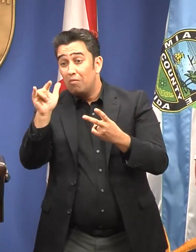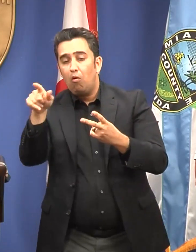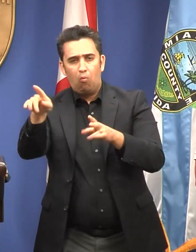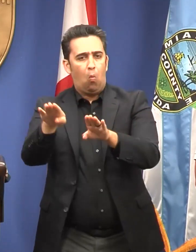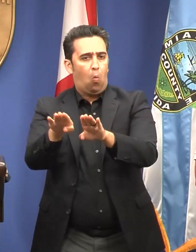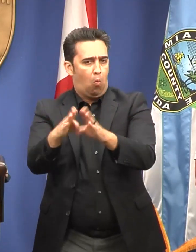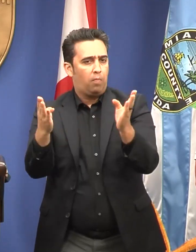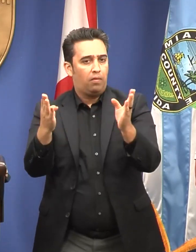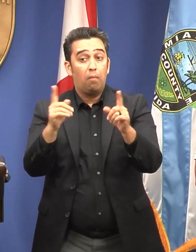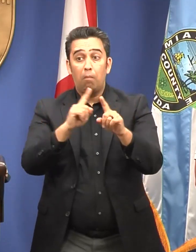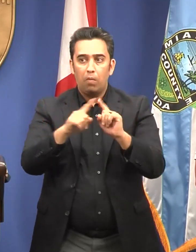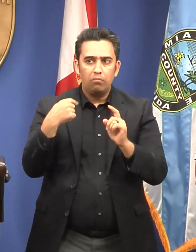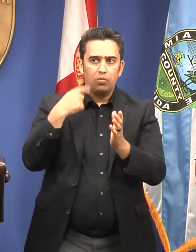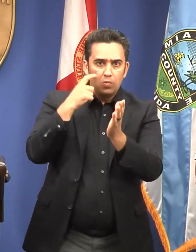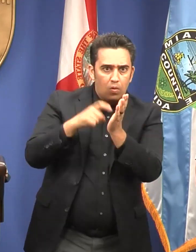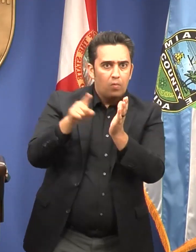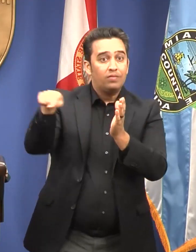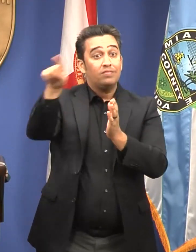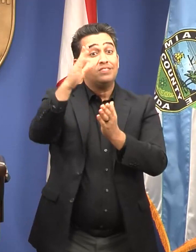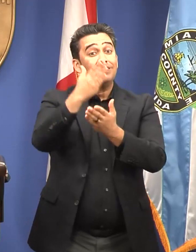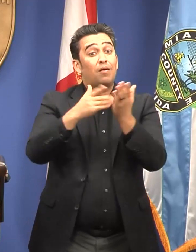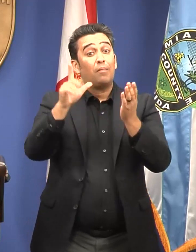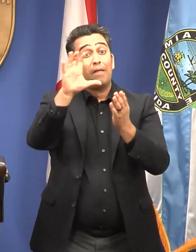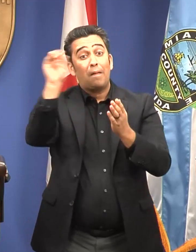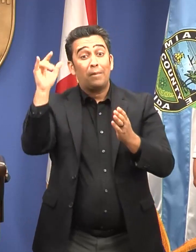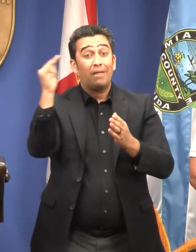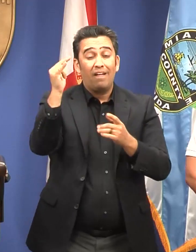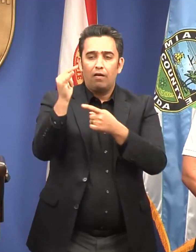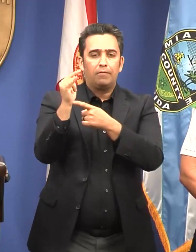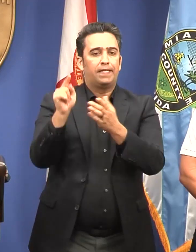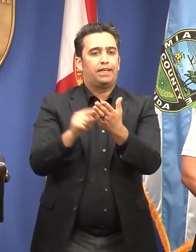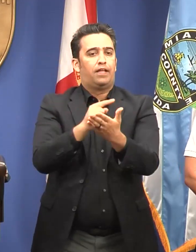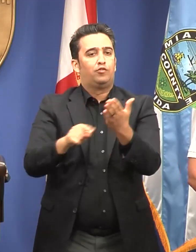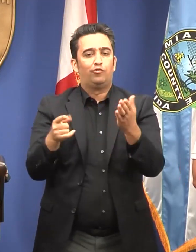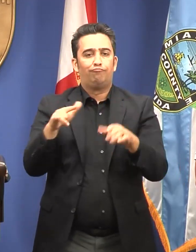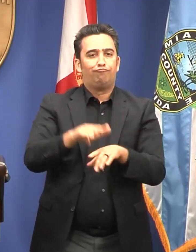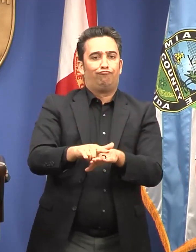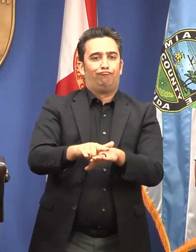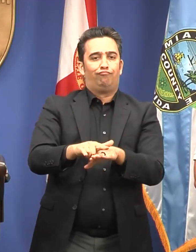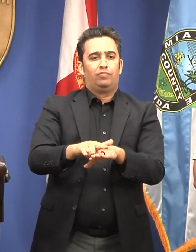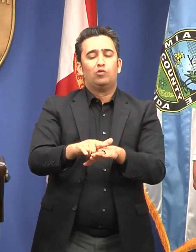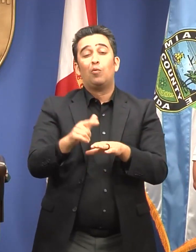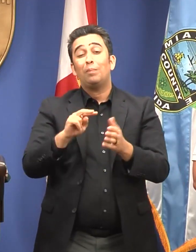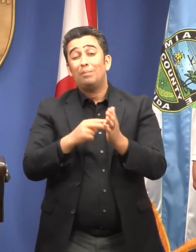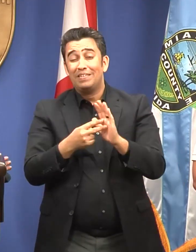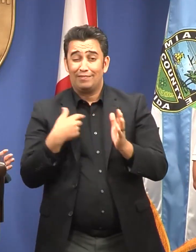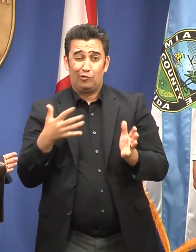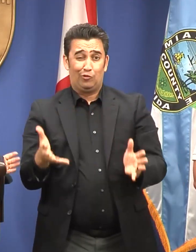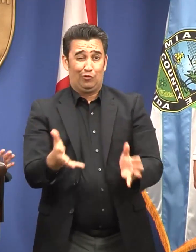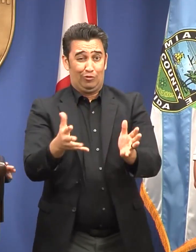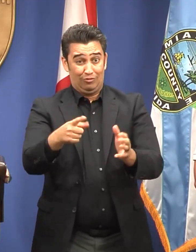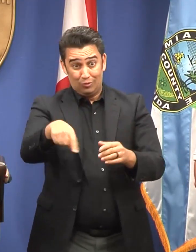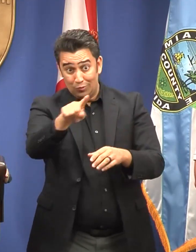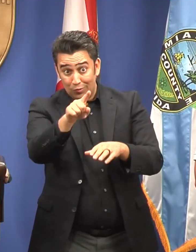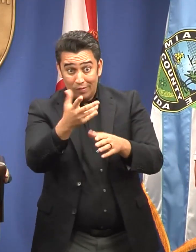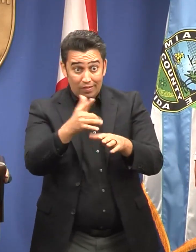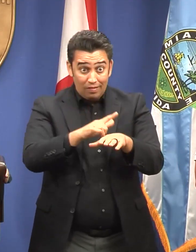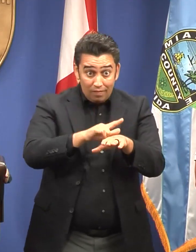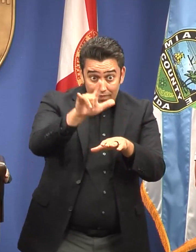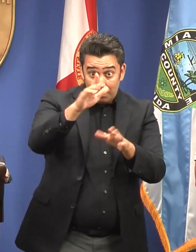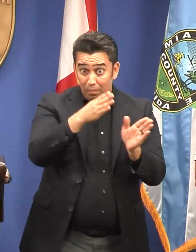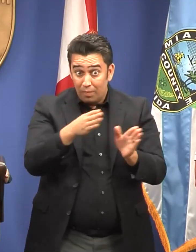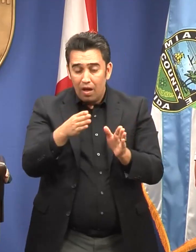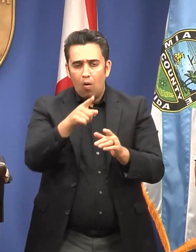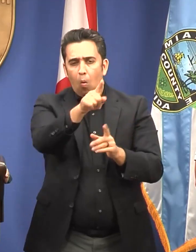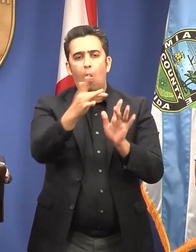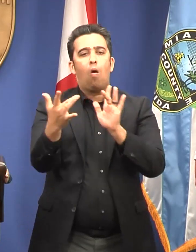but we are seeing cancellations as a result of the storm. So, we encourage all travelers to confirm your flight status with